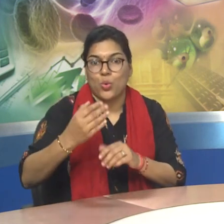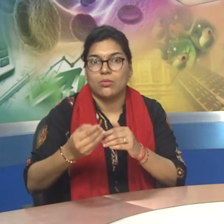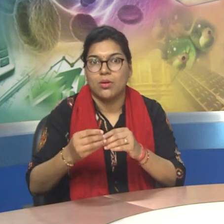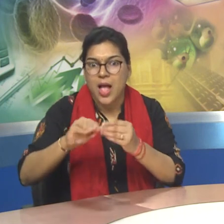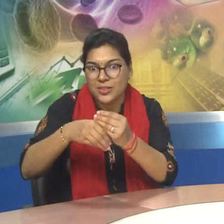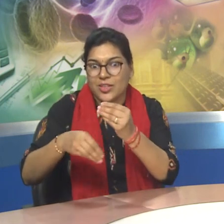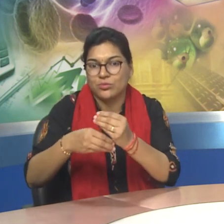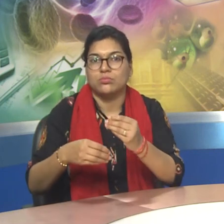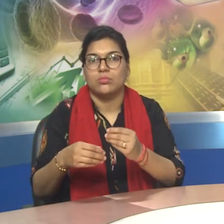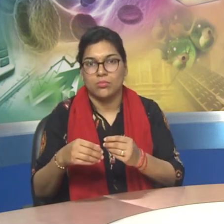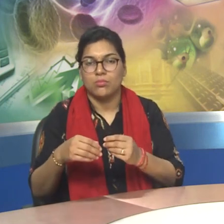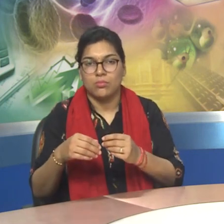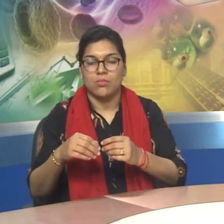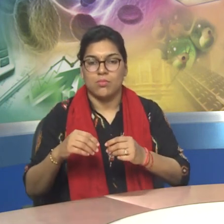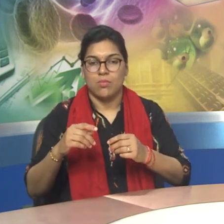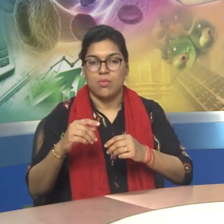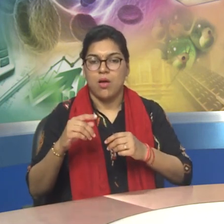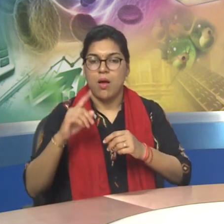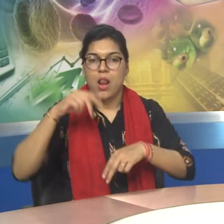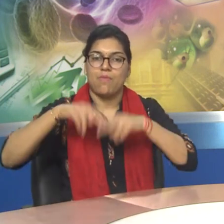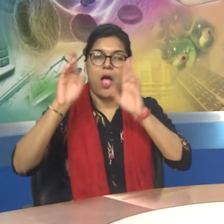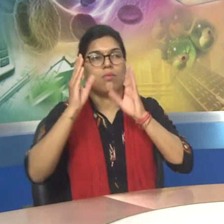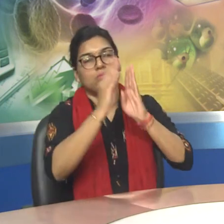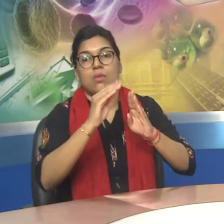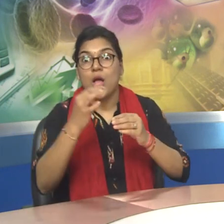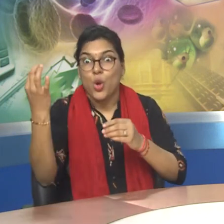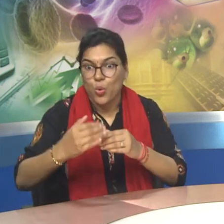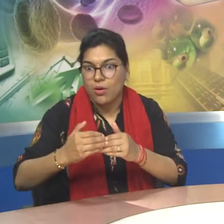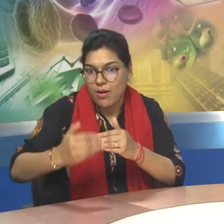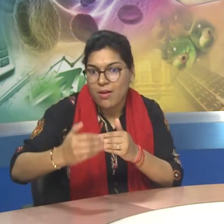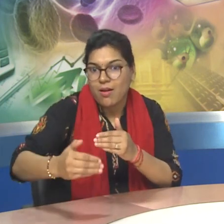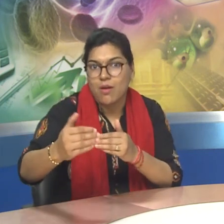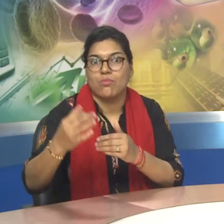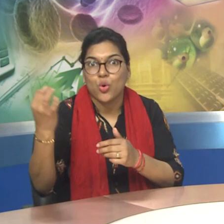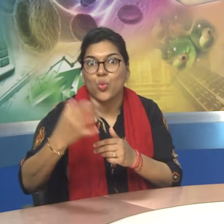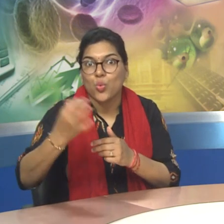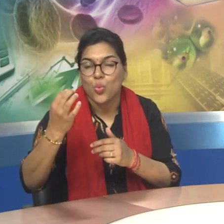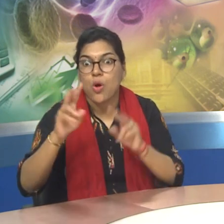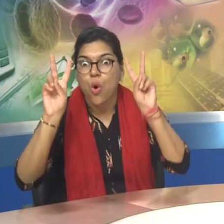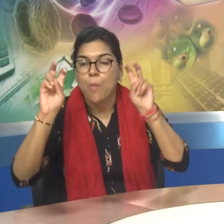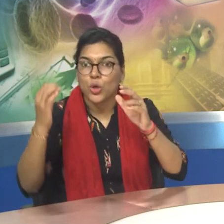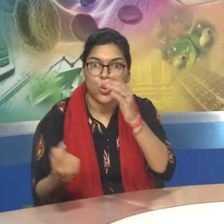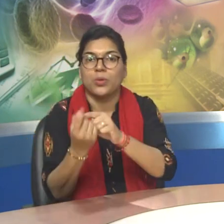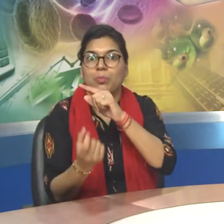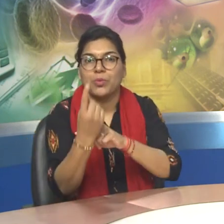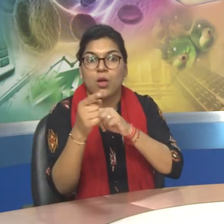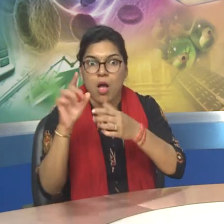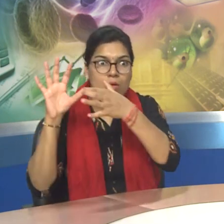Point 2. These periodicals are the best sources of information on new or